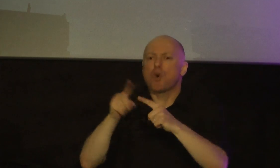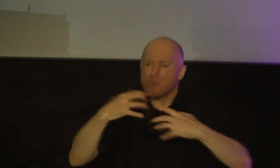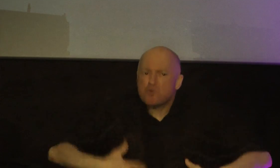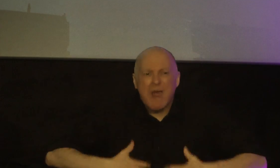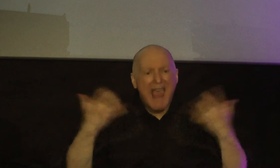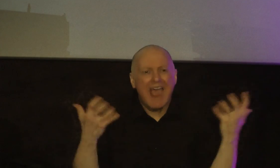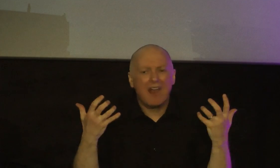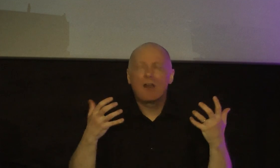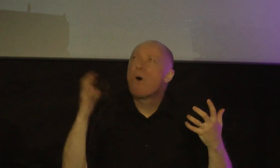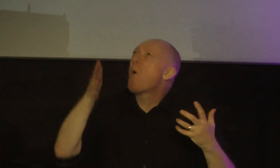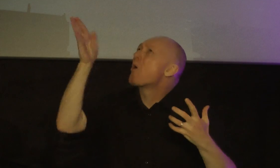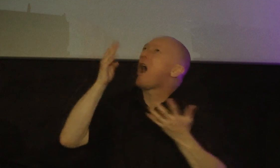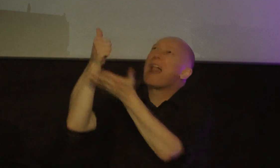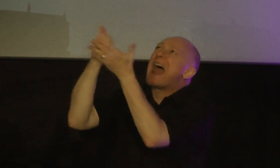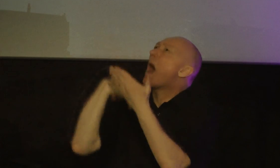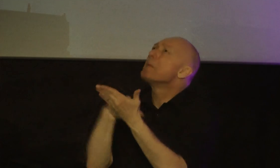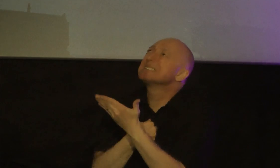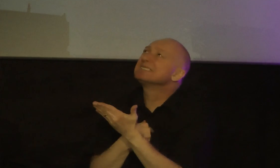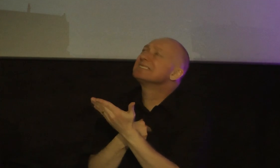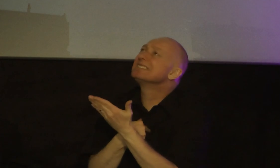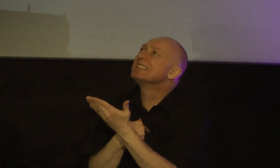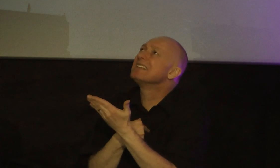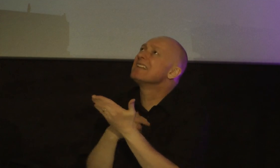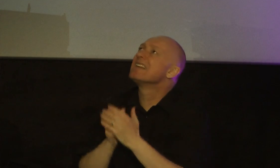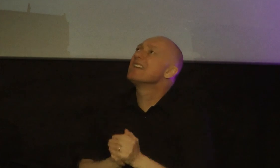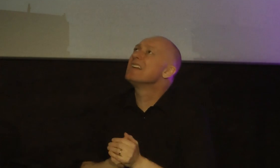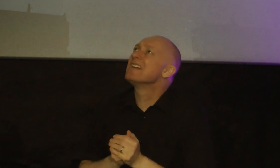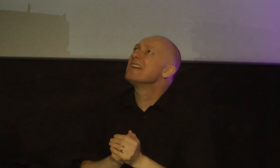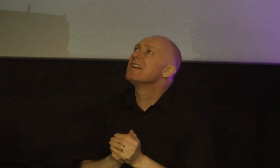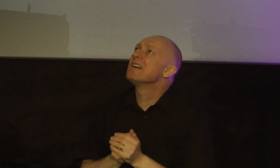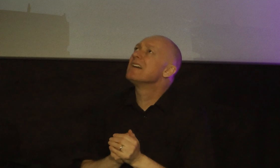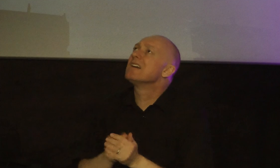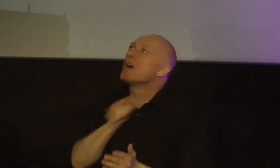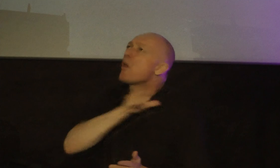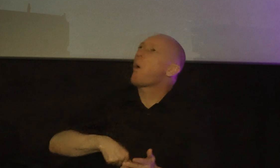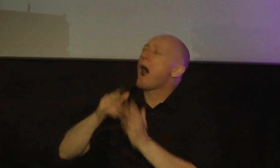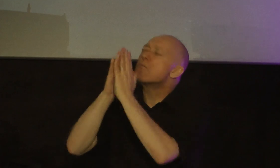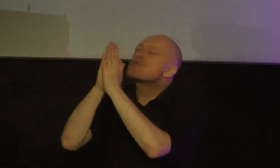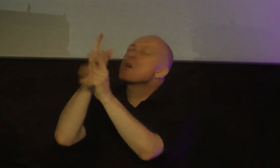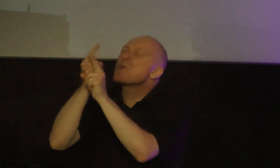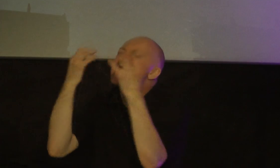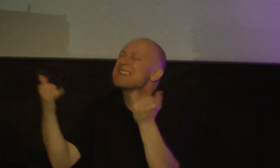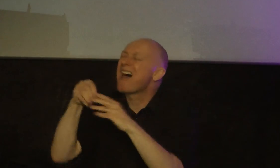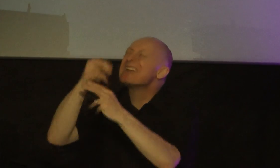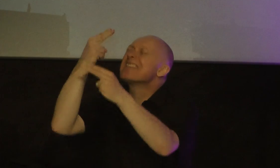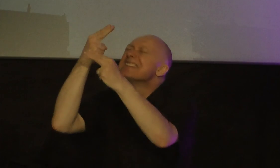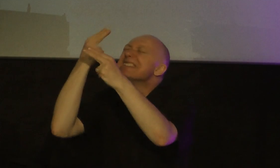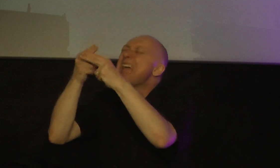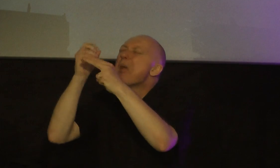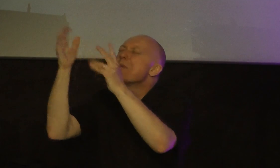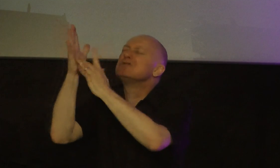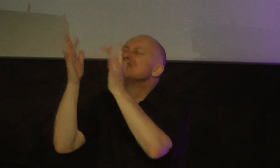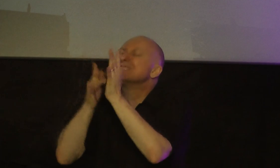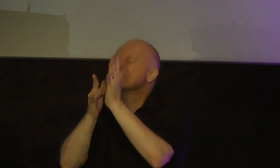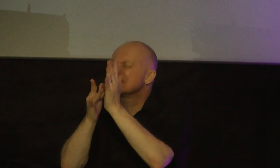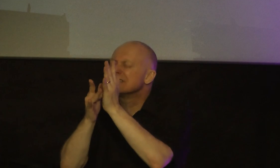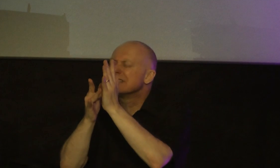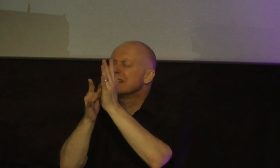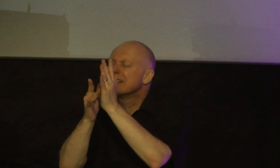oh God help us and Lord I pray right now in the name of Jesus that